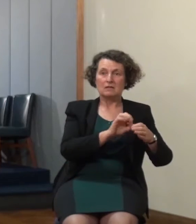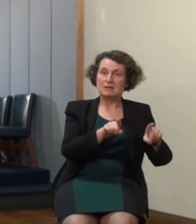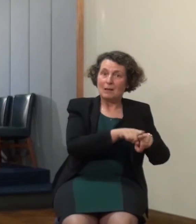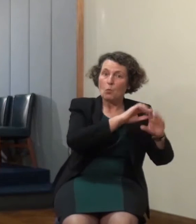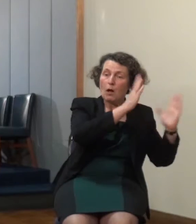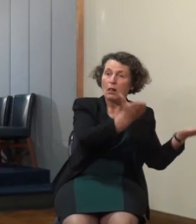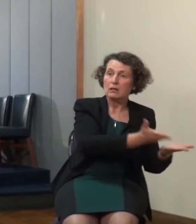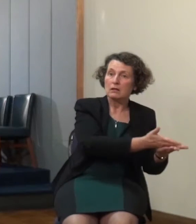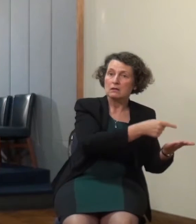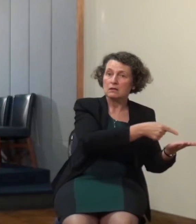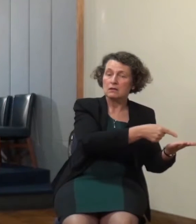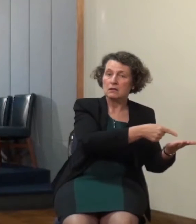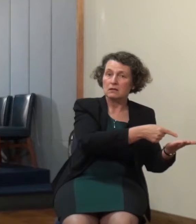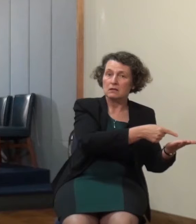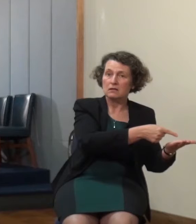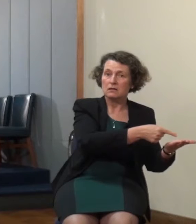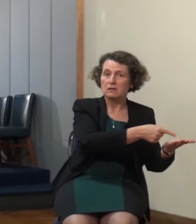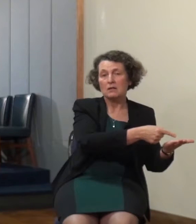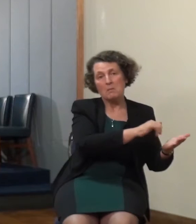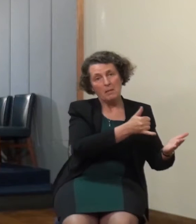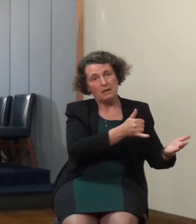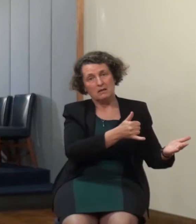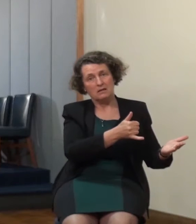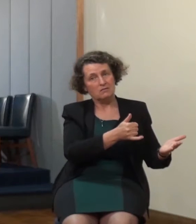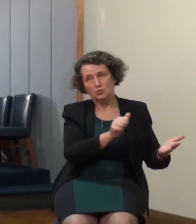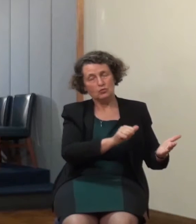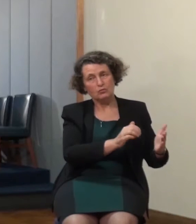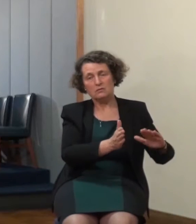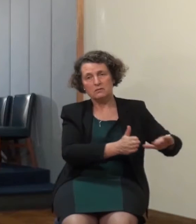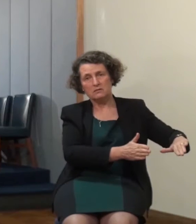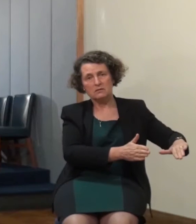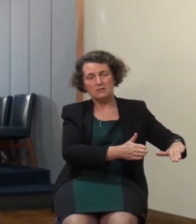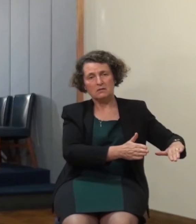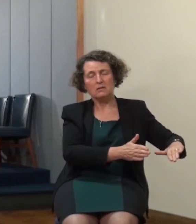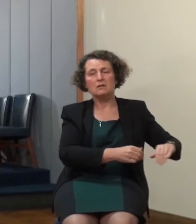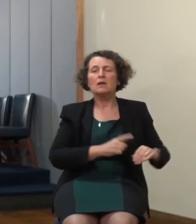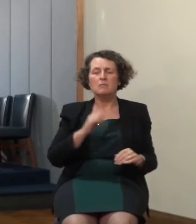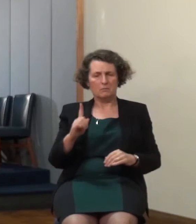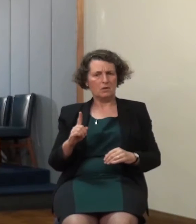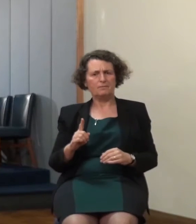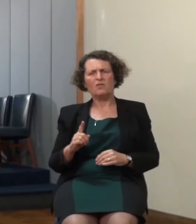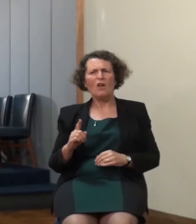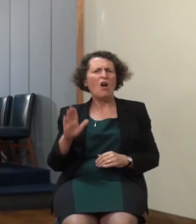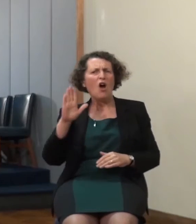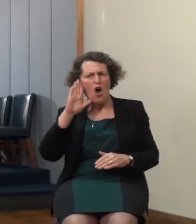ago not upon ourselves but in another church oh I heard of a lady who had a 50th birthday